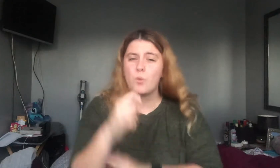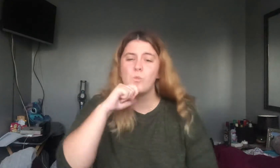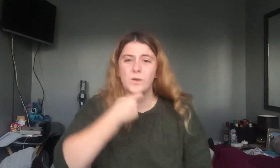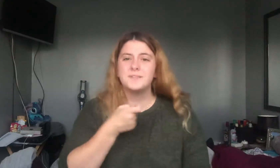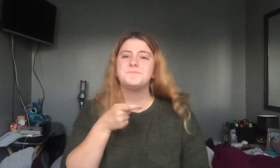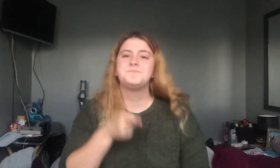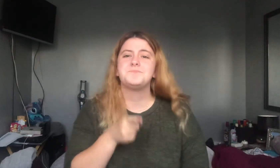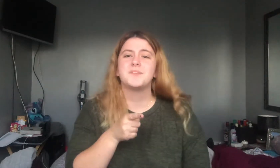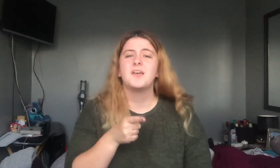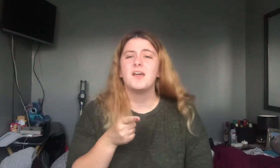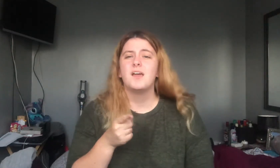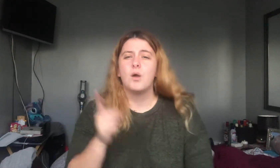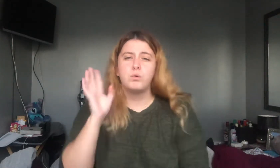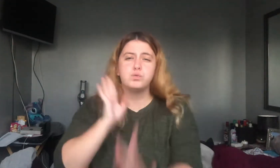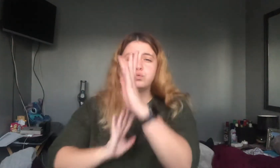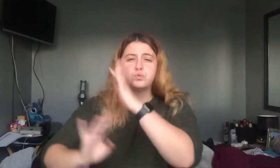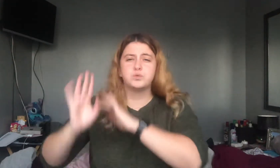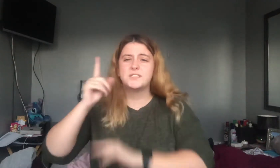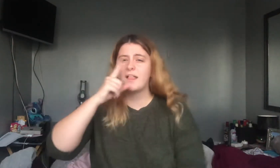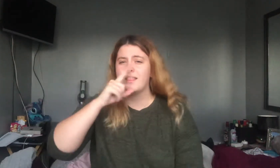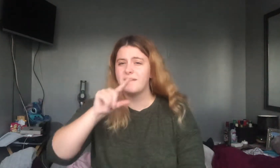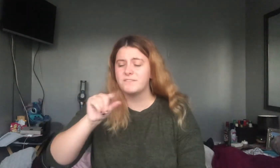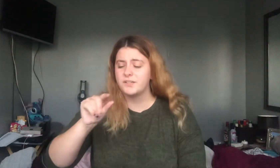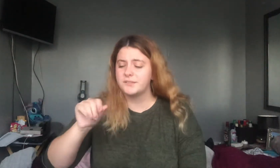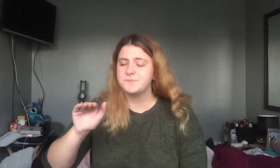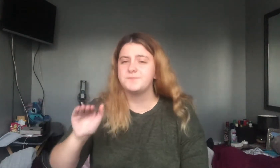lonely. Once I was 11 years old.